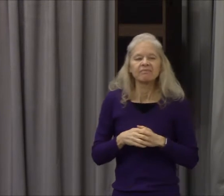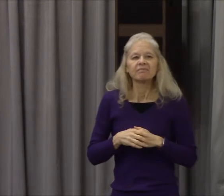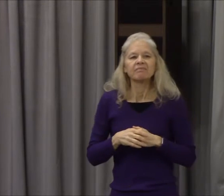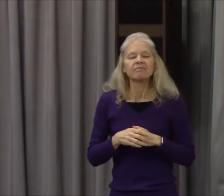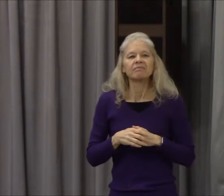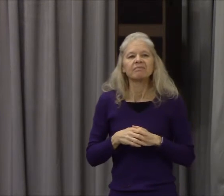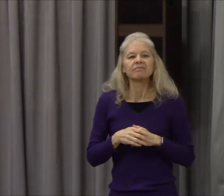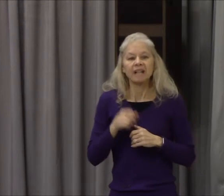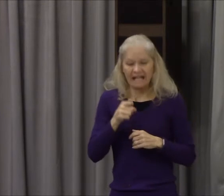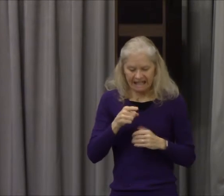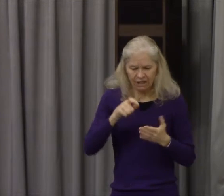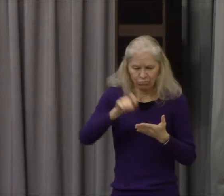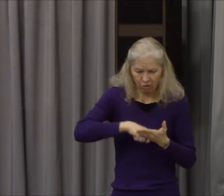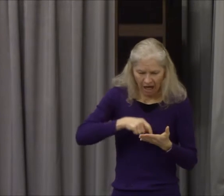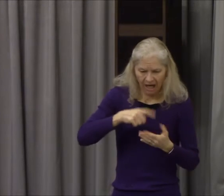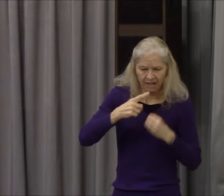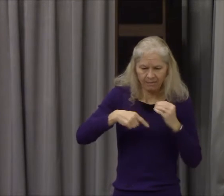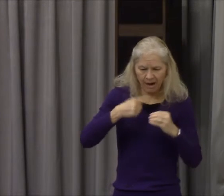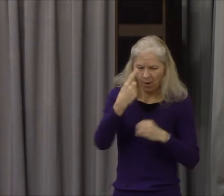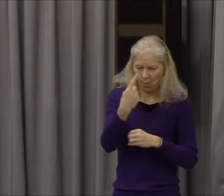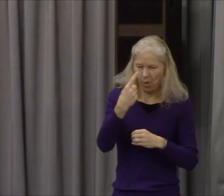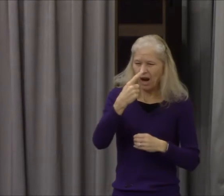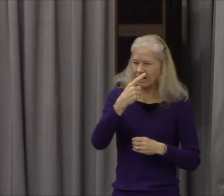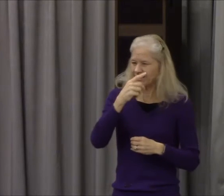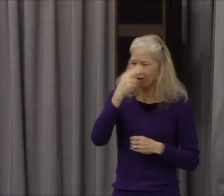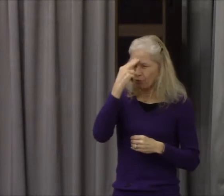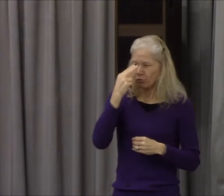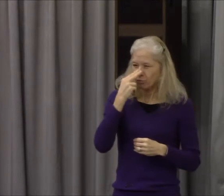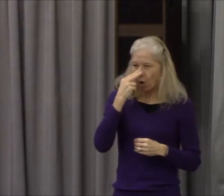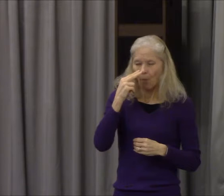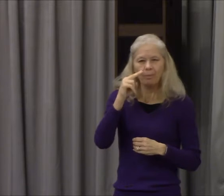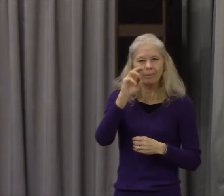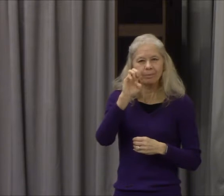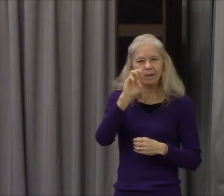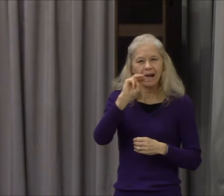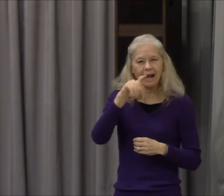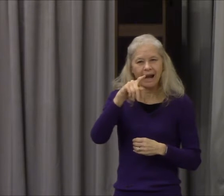he writes of Nero when he was being blamed for the burning of Rome